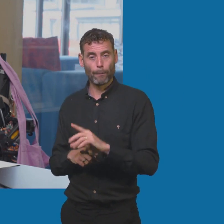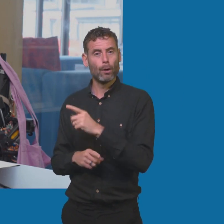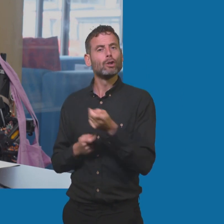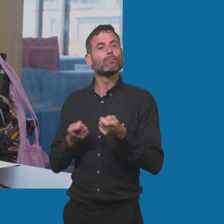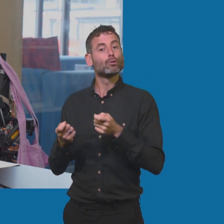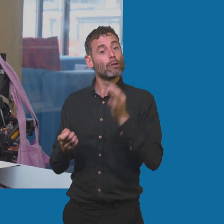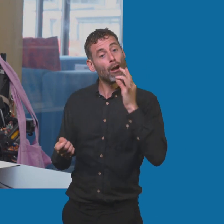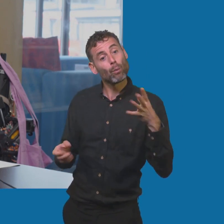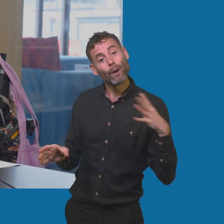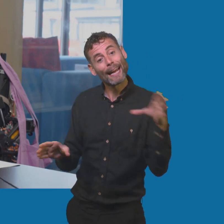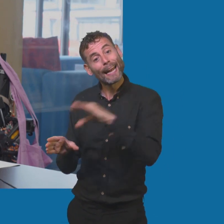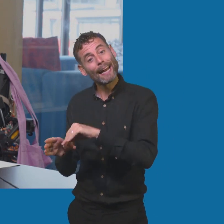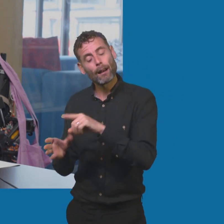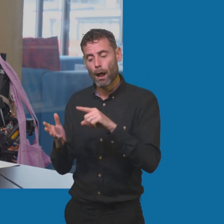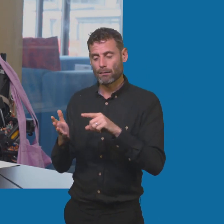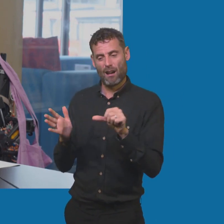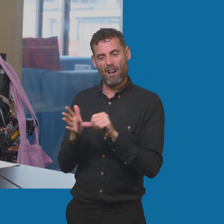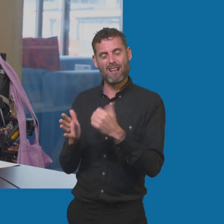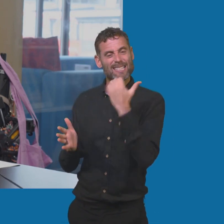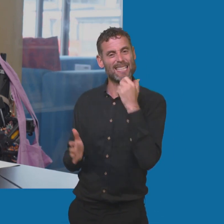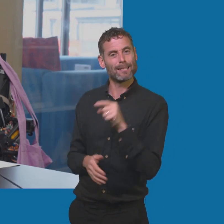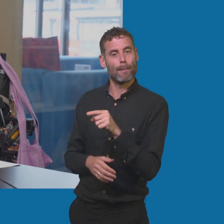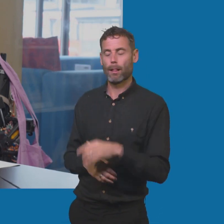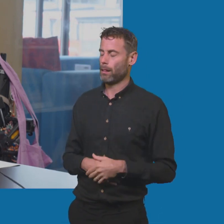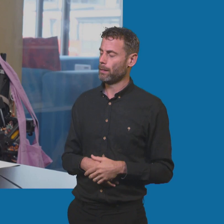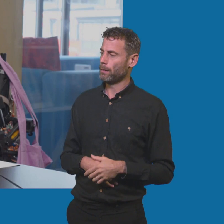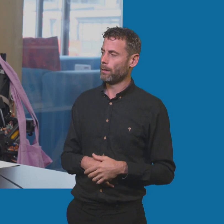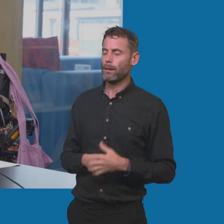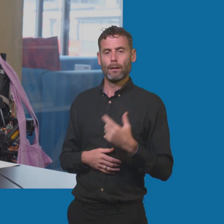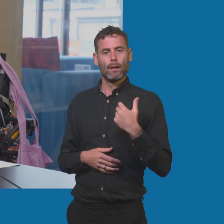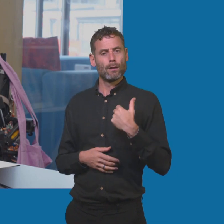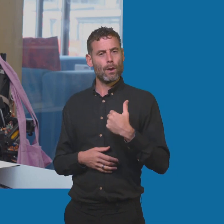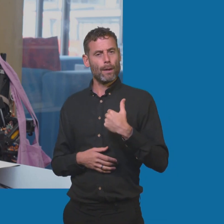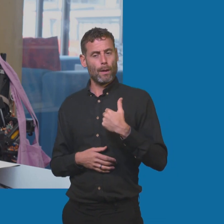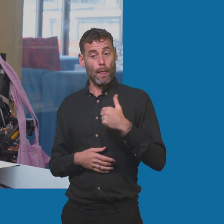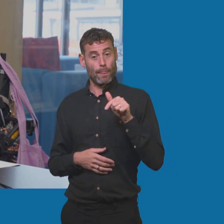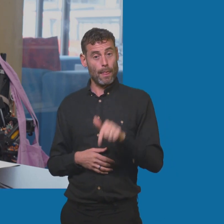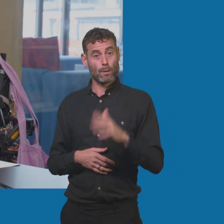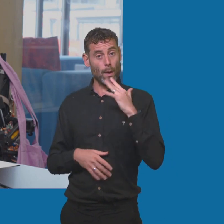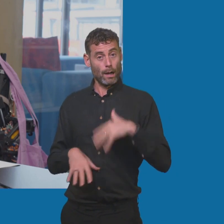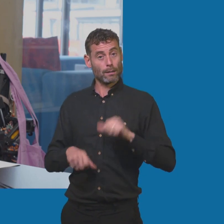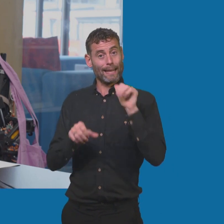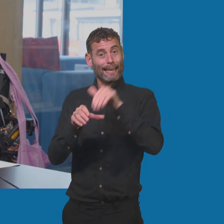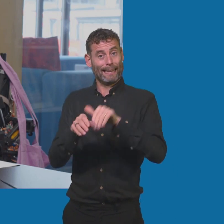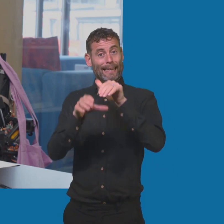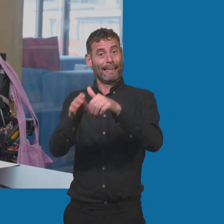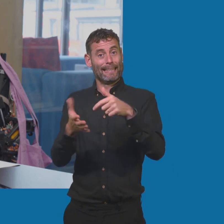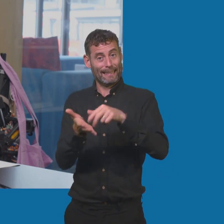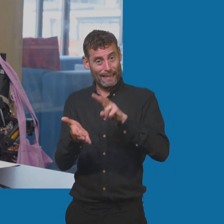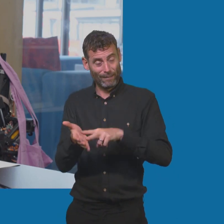this show called The Undateables? And it was very much at the beginning of my journey into TV work, but also my campaign work. And, you